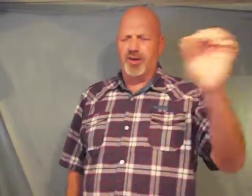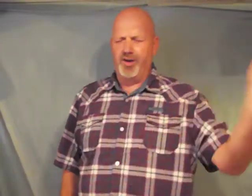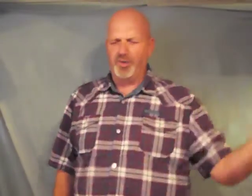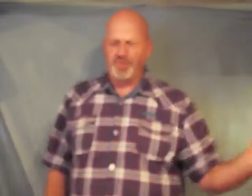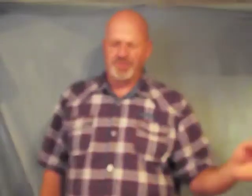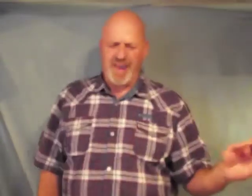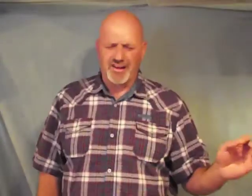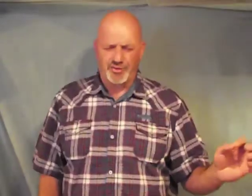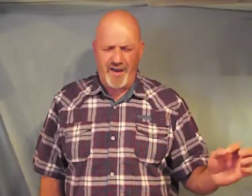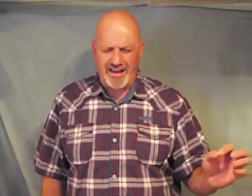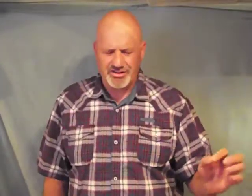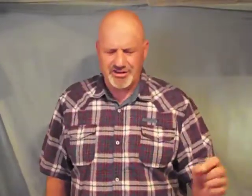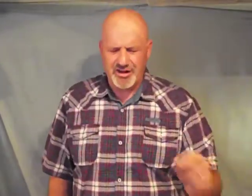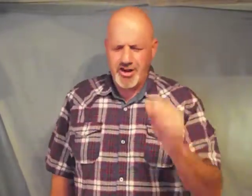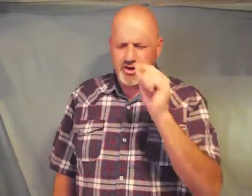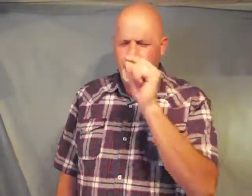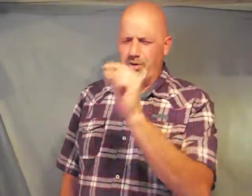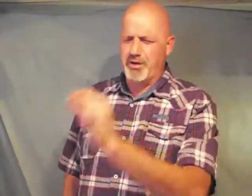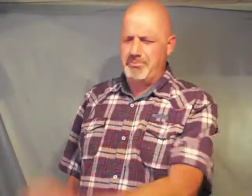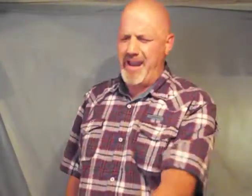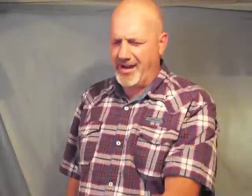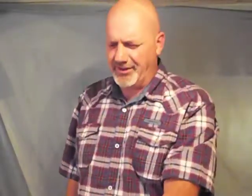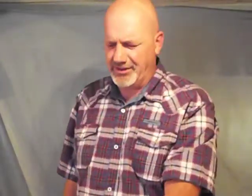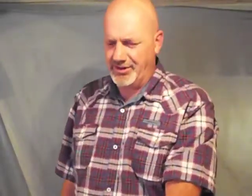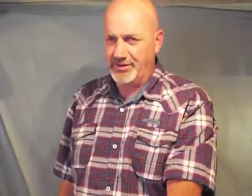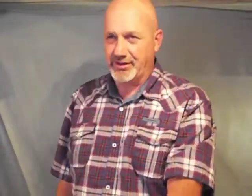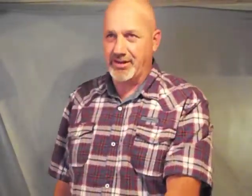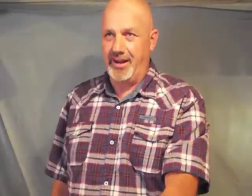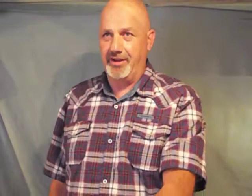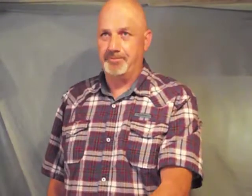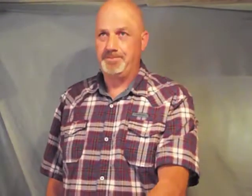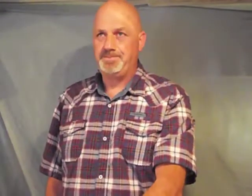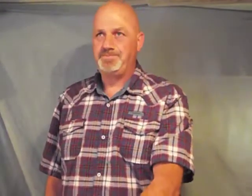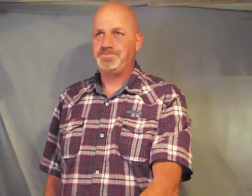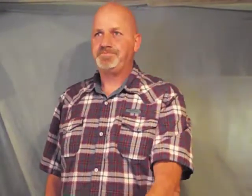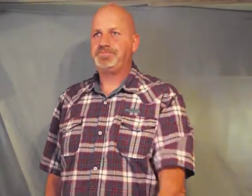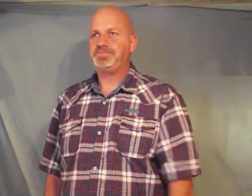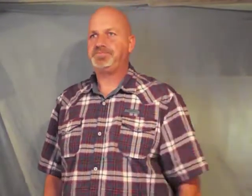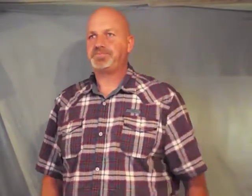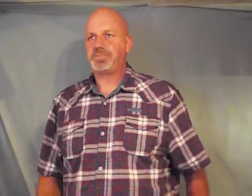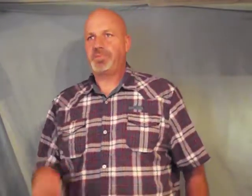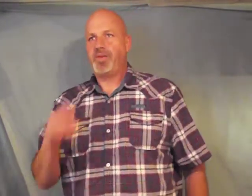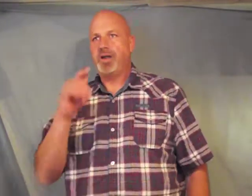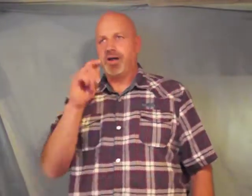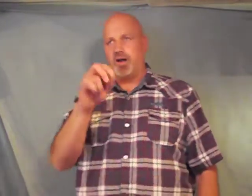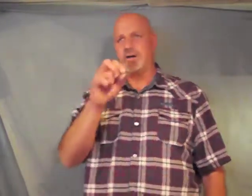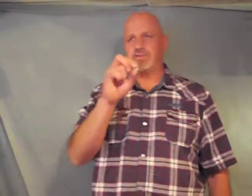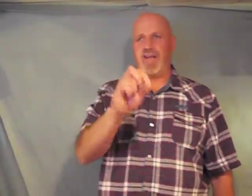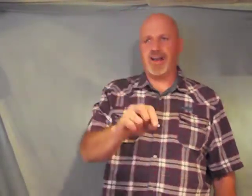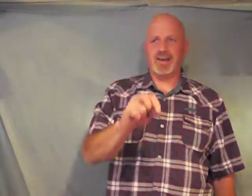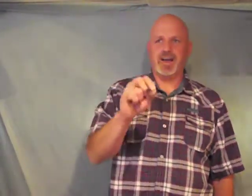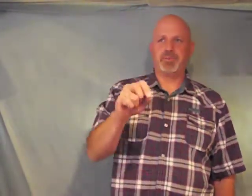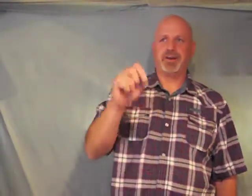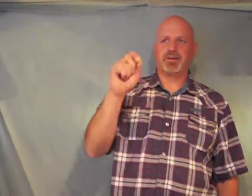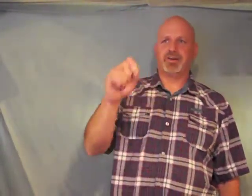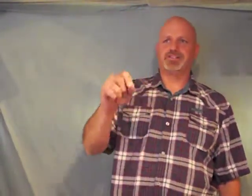own satisfaction you are bound in Jesus name large economic crushing